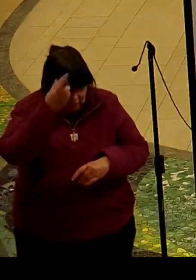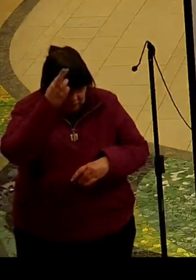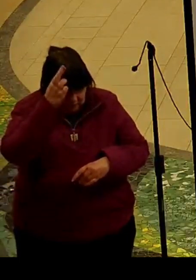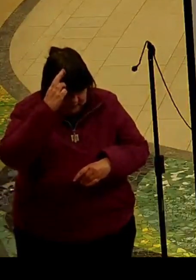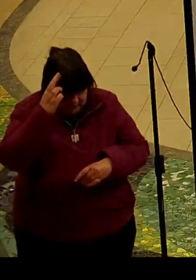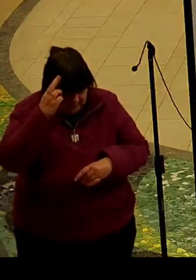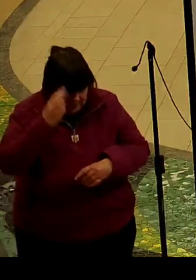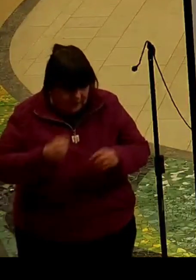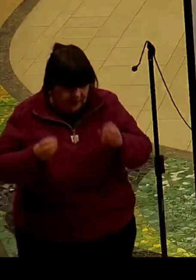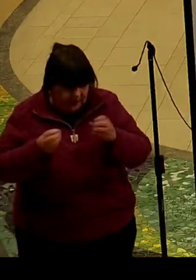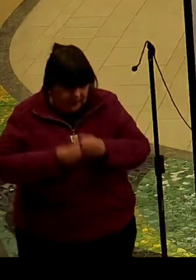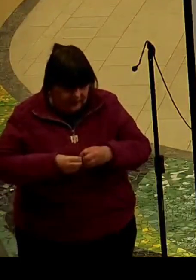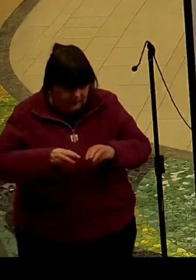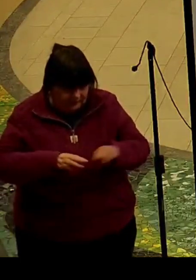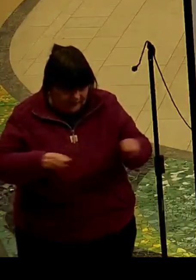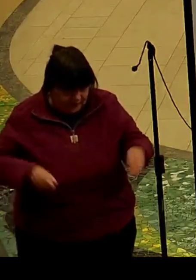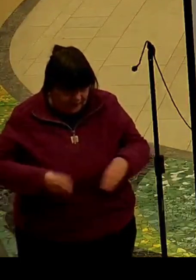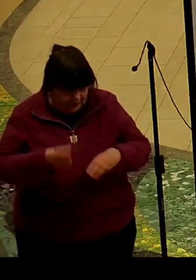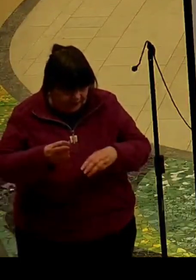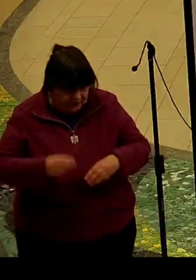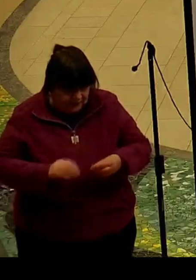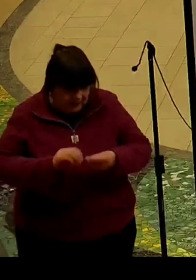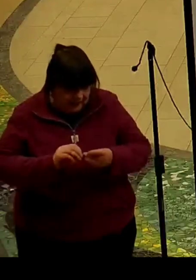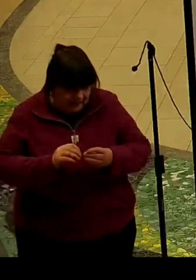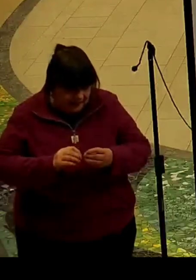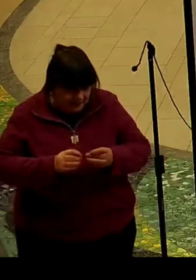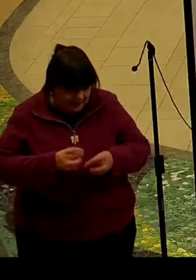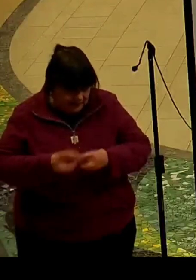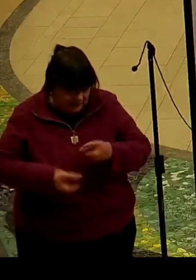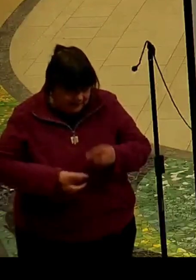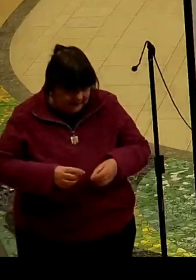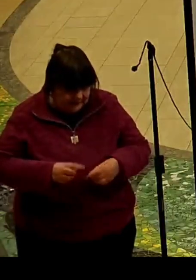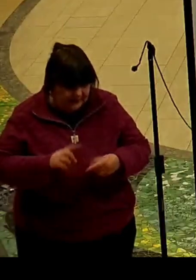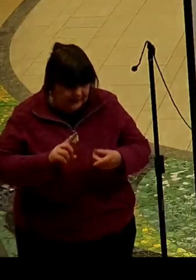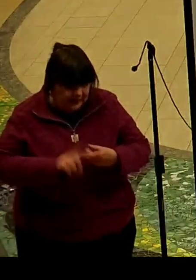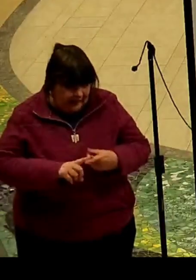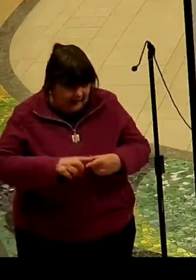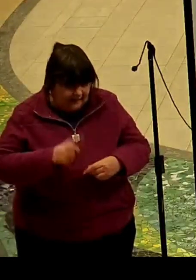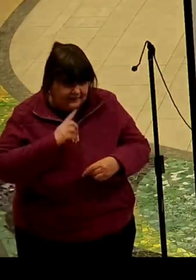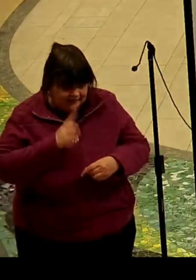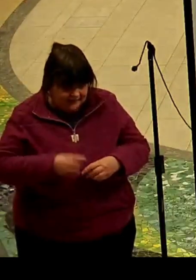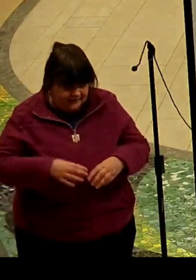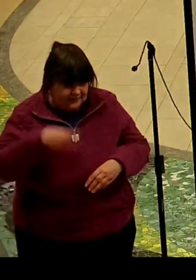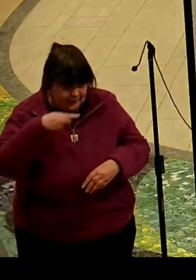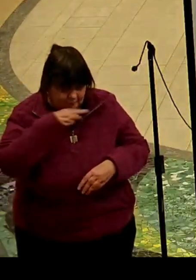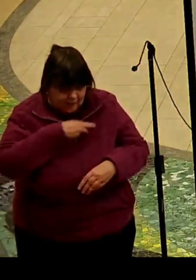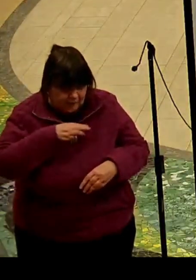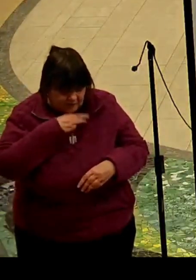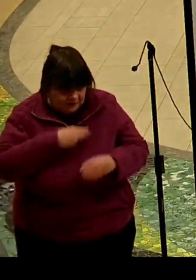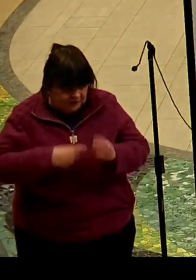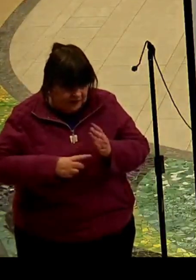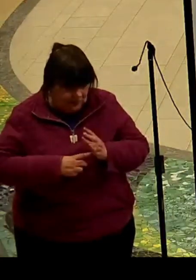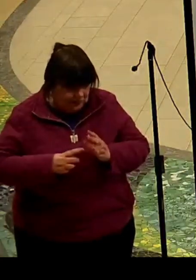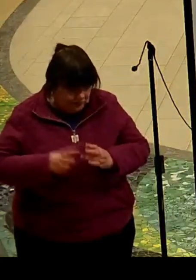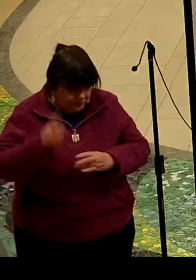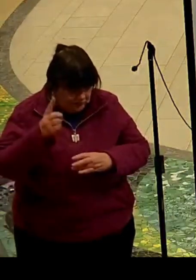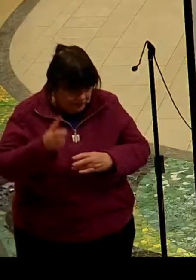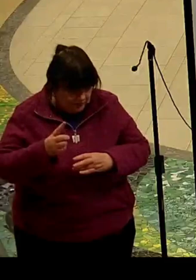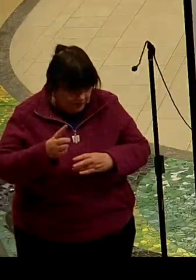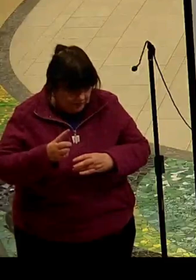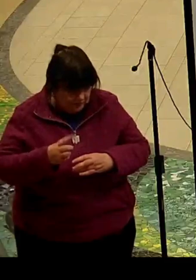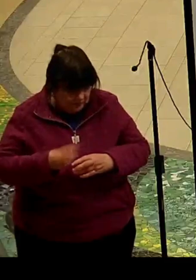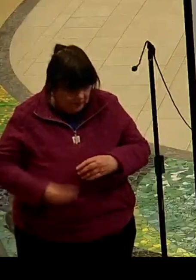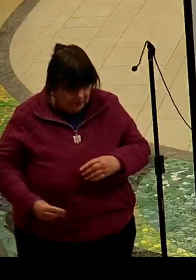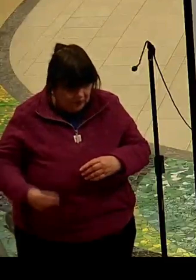to remember every person has been created and is important to